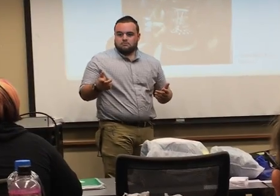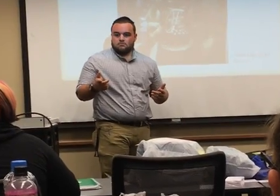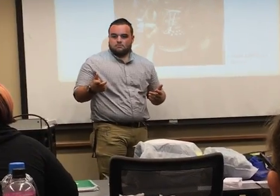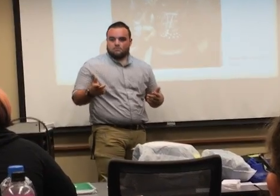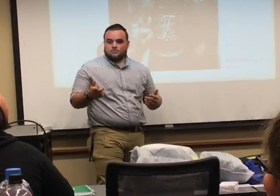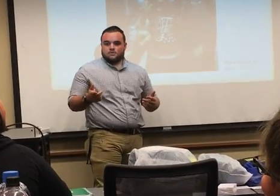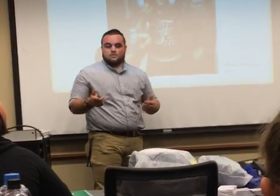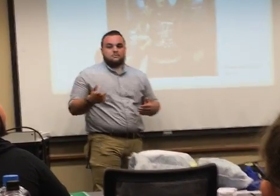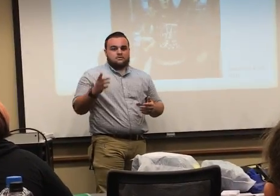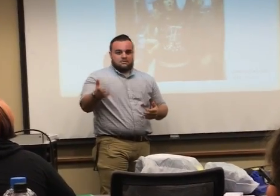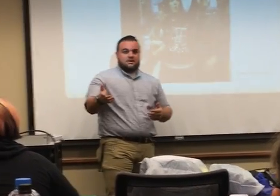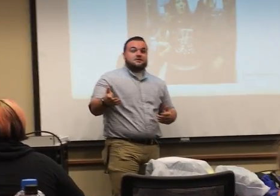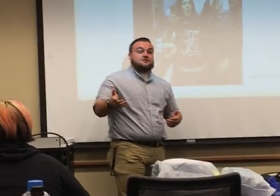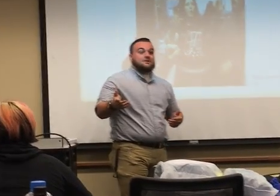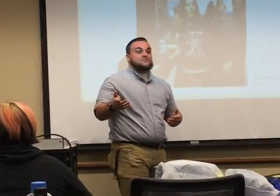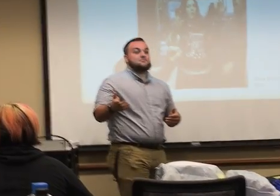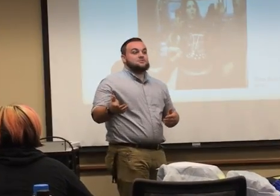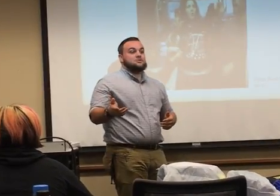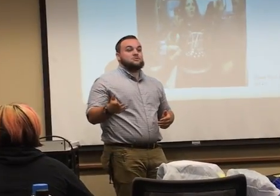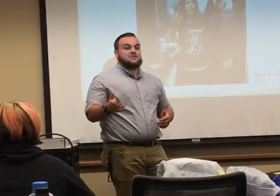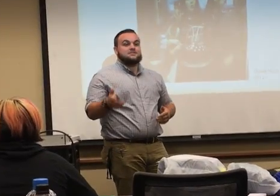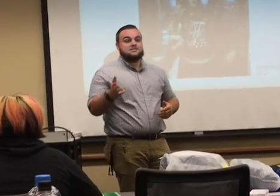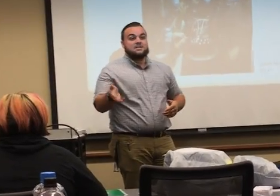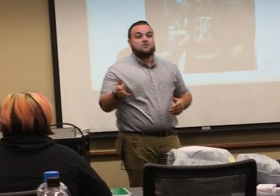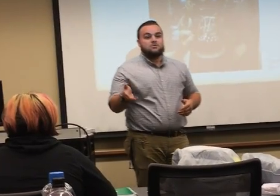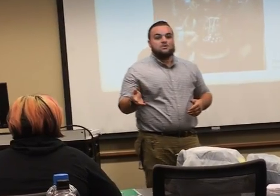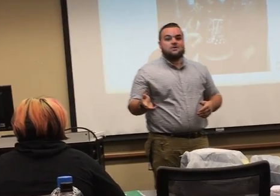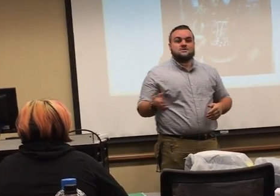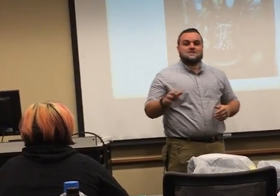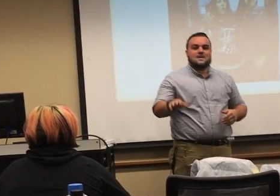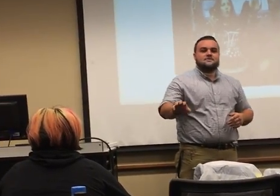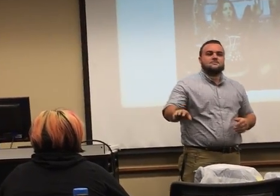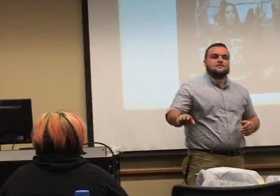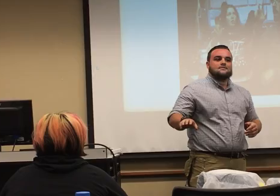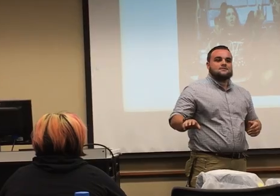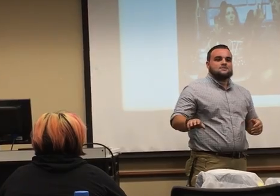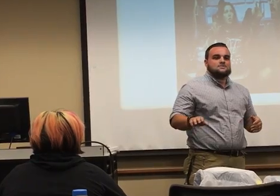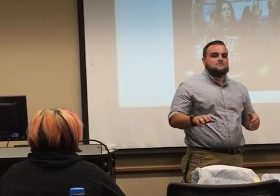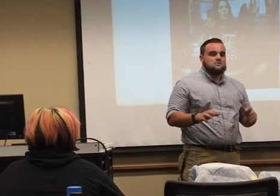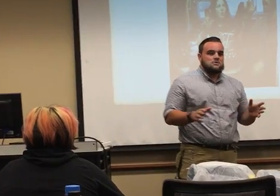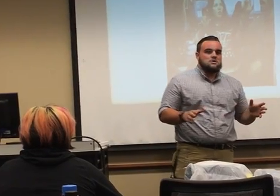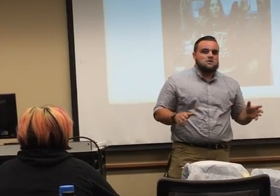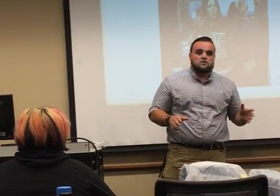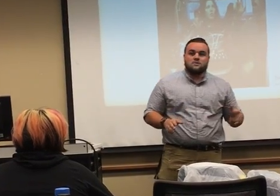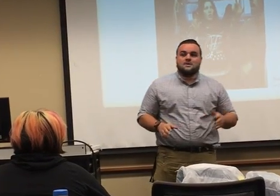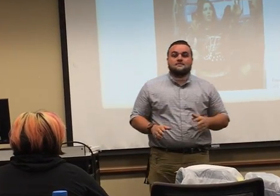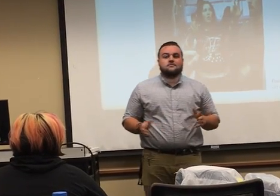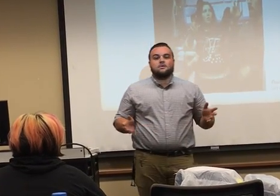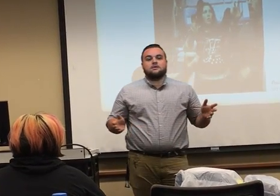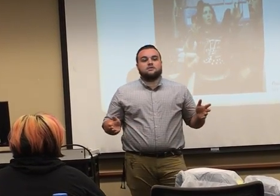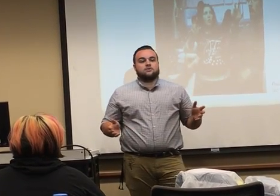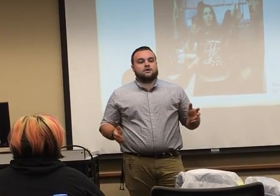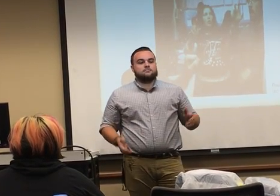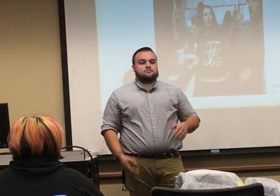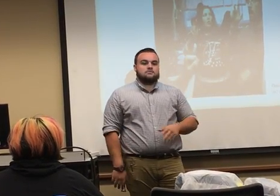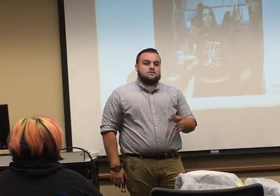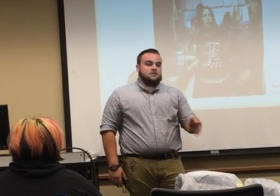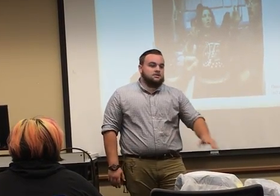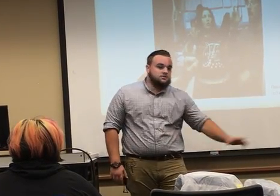Why tapping them on the shoulder? Yes, this is not rude at all. Just tapping them to get their attention. Great way. Another way is